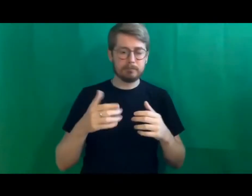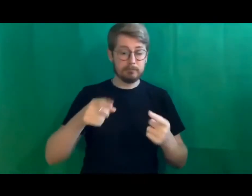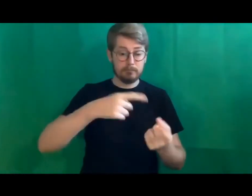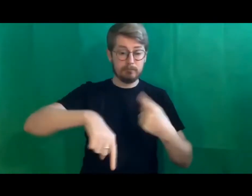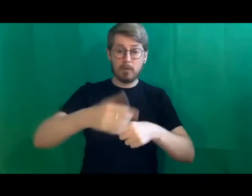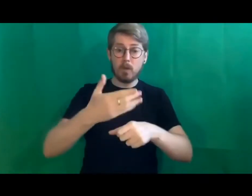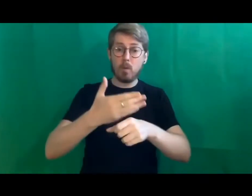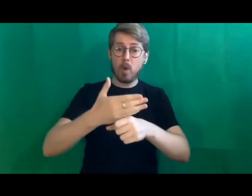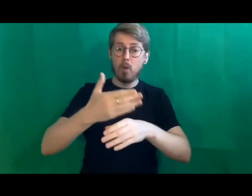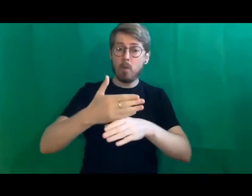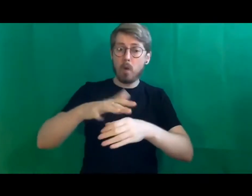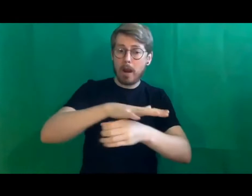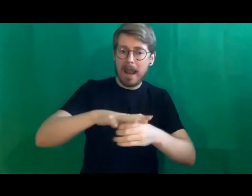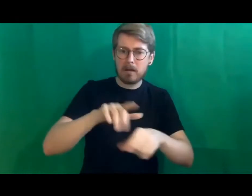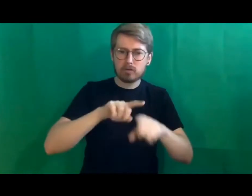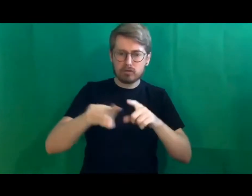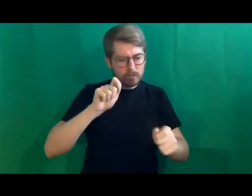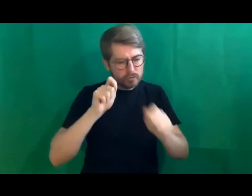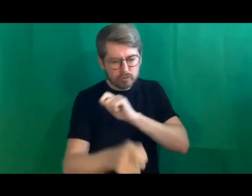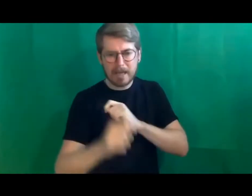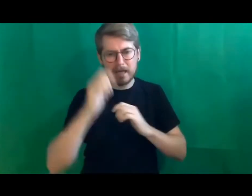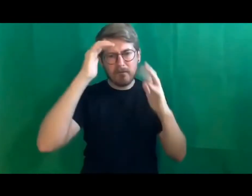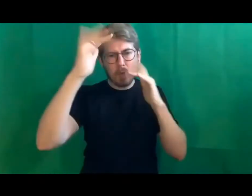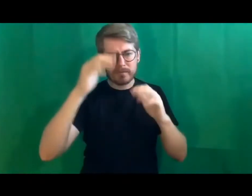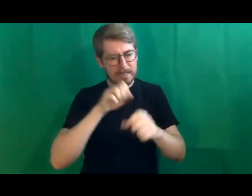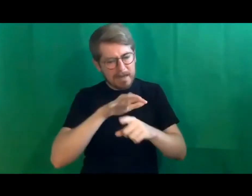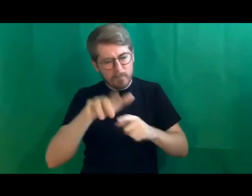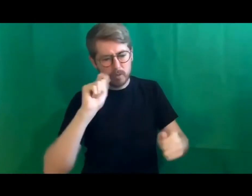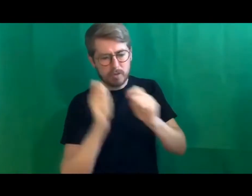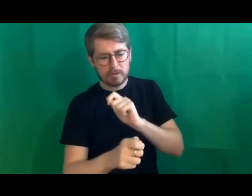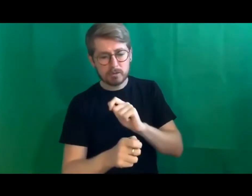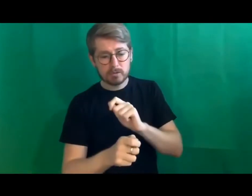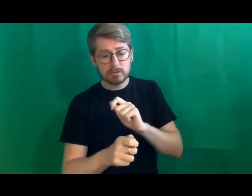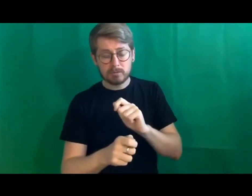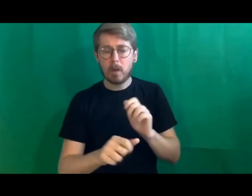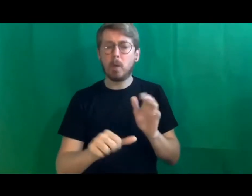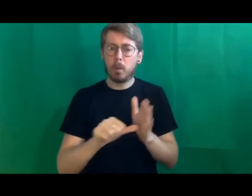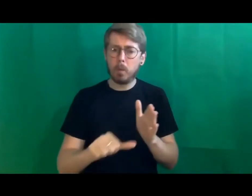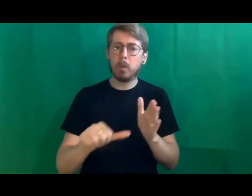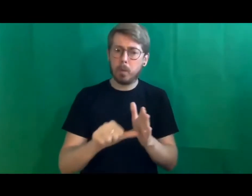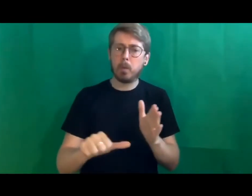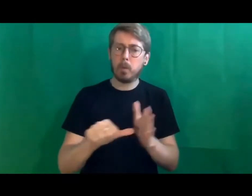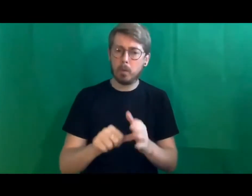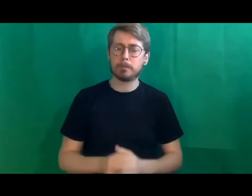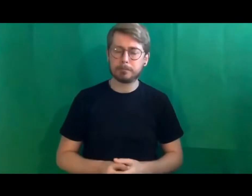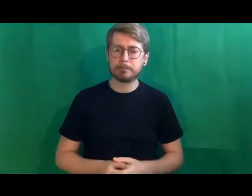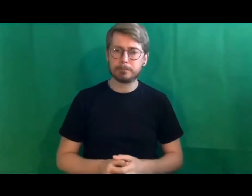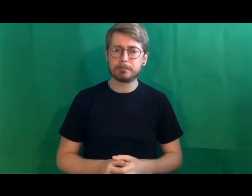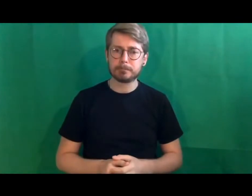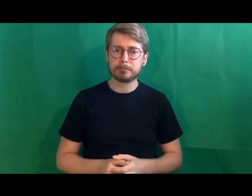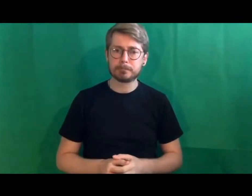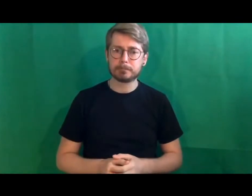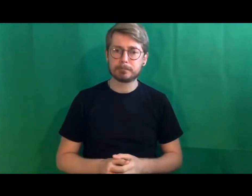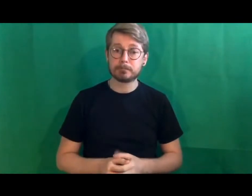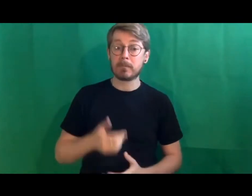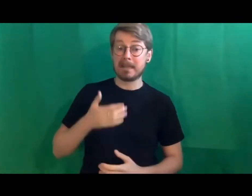that works in a certain way to shift it in that in a different way was pretty difficult. It requires